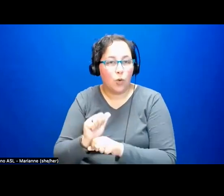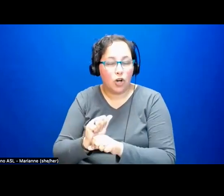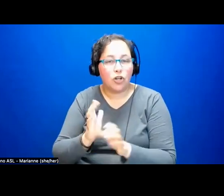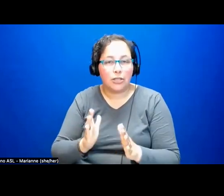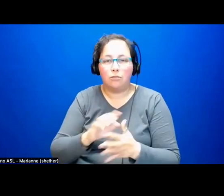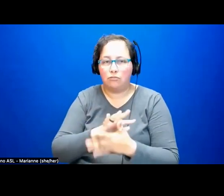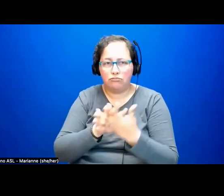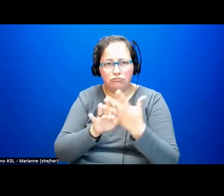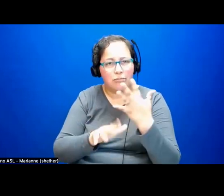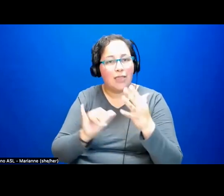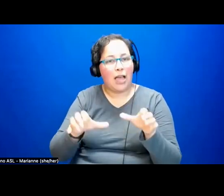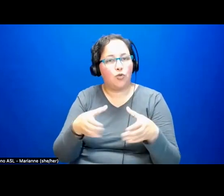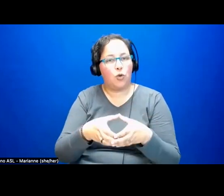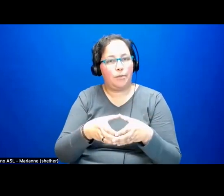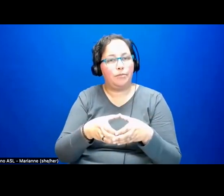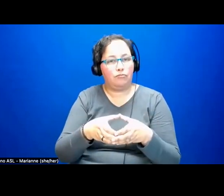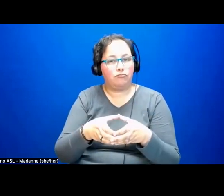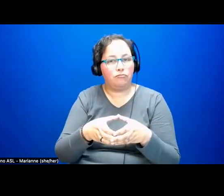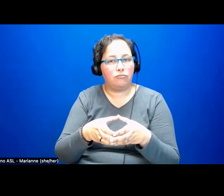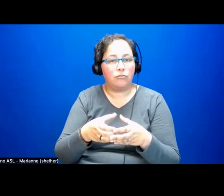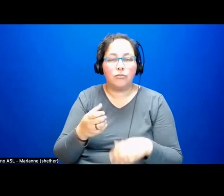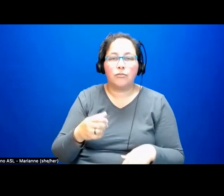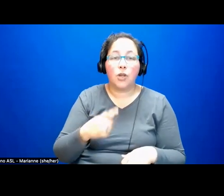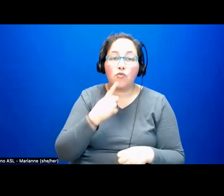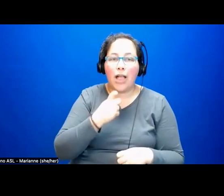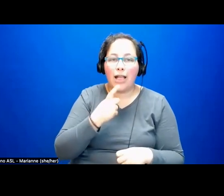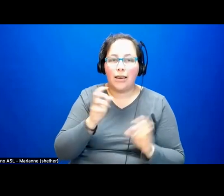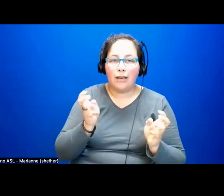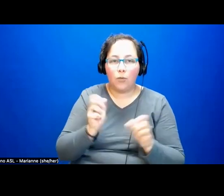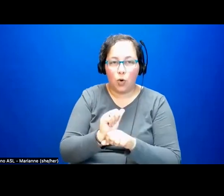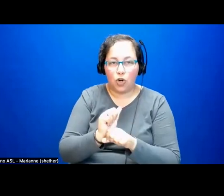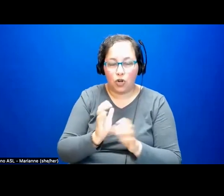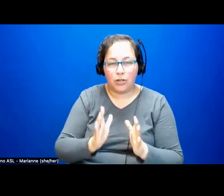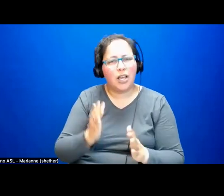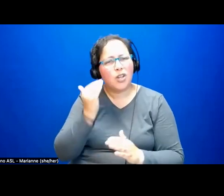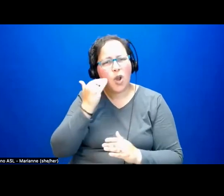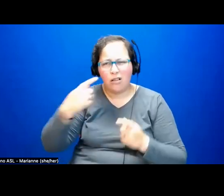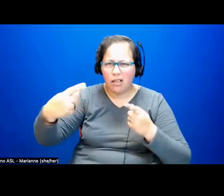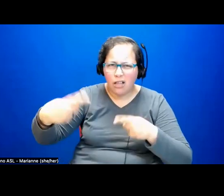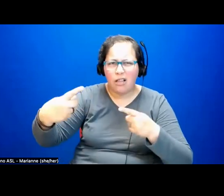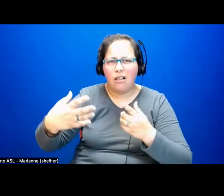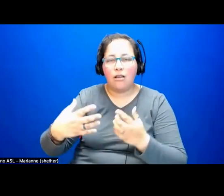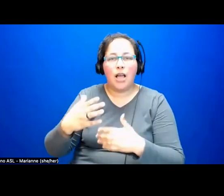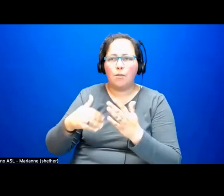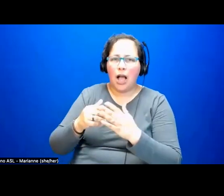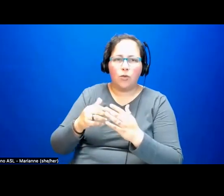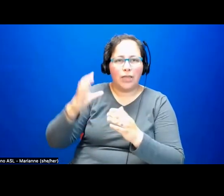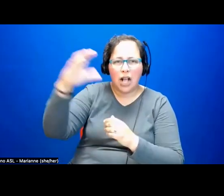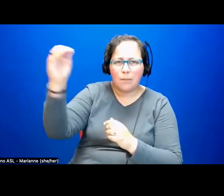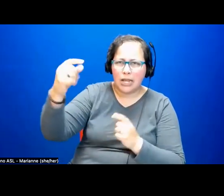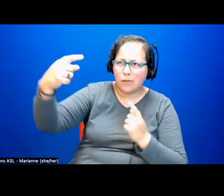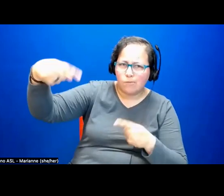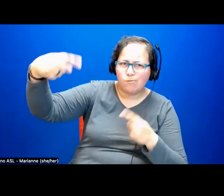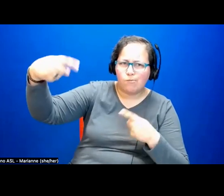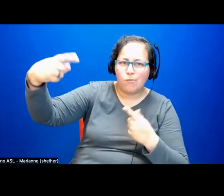whose vibrant and dynamic connections between local fights give us some view in how